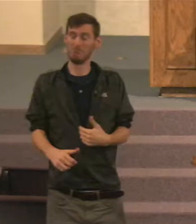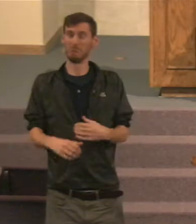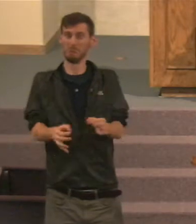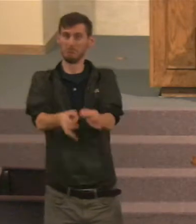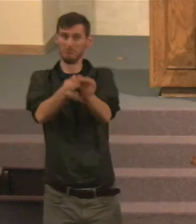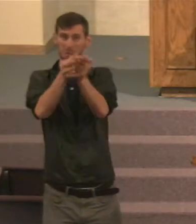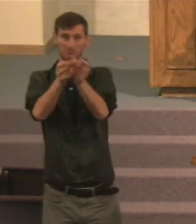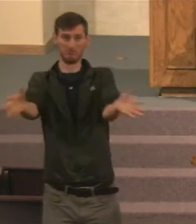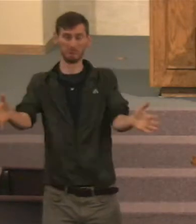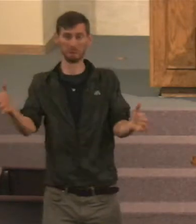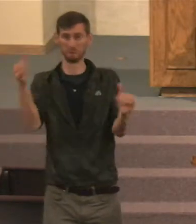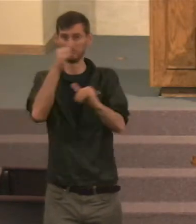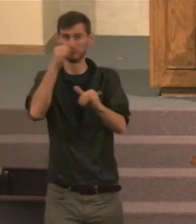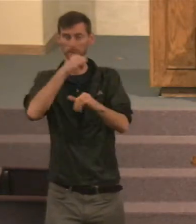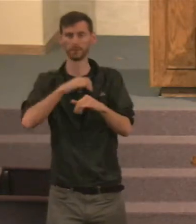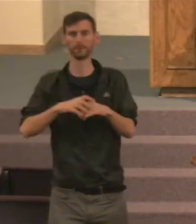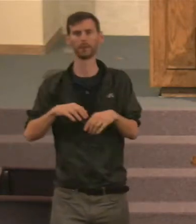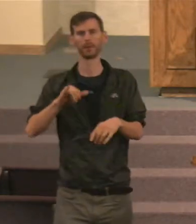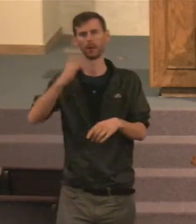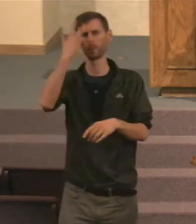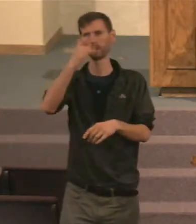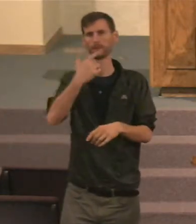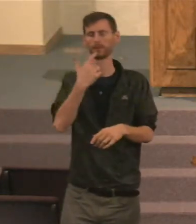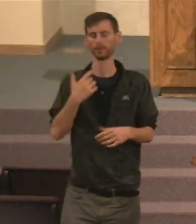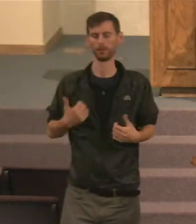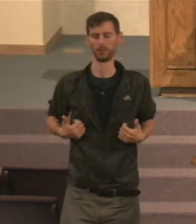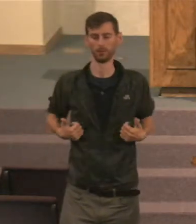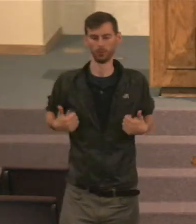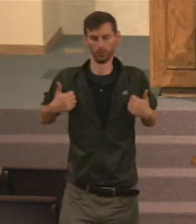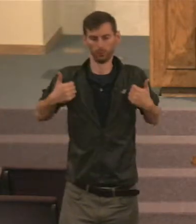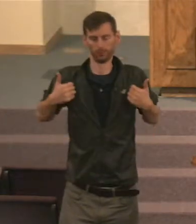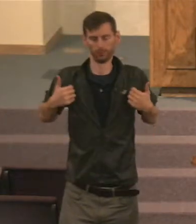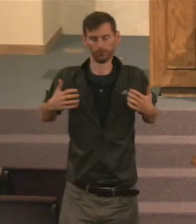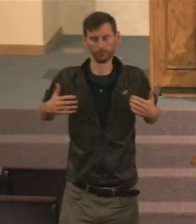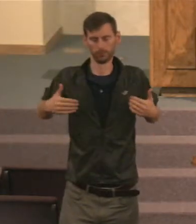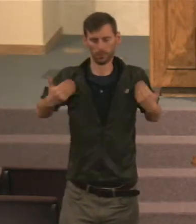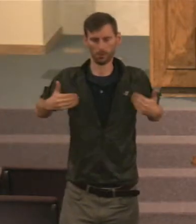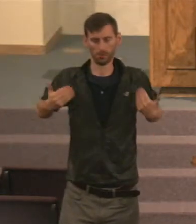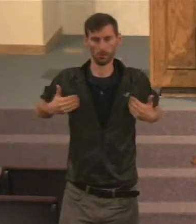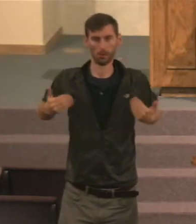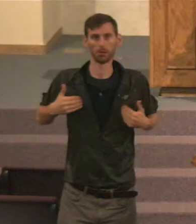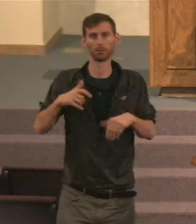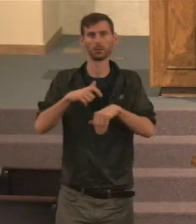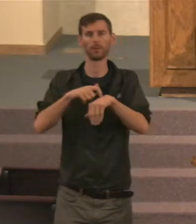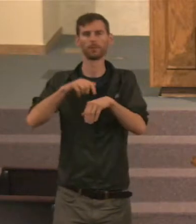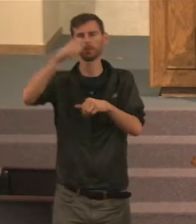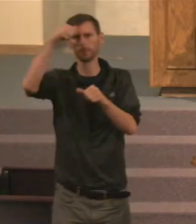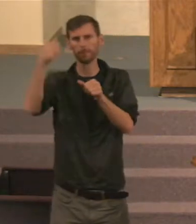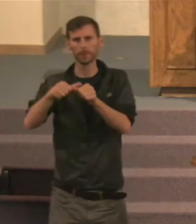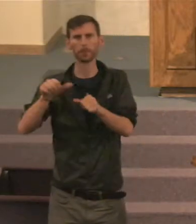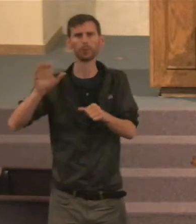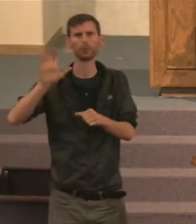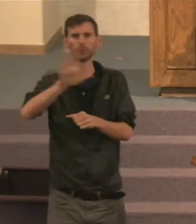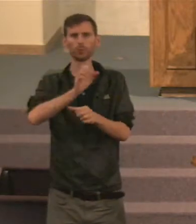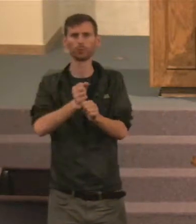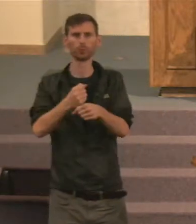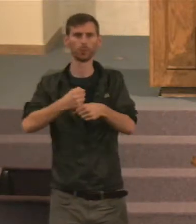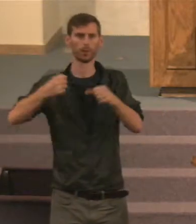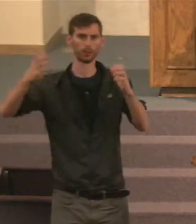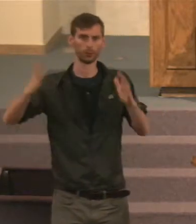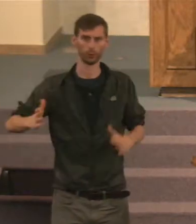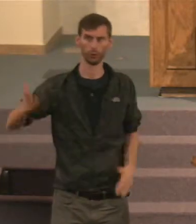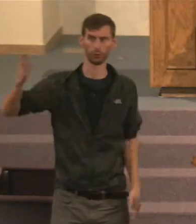says. And again, The days coming, When you'll have to stand before God, In judgment. And if you've lived your life, Without